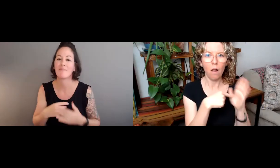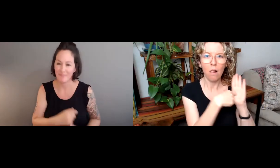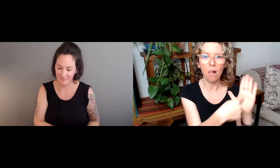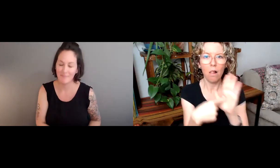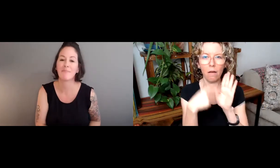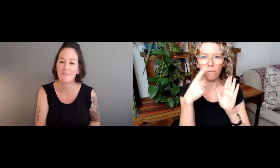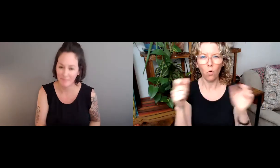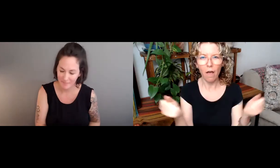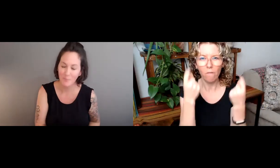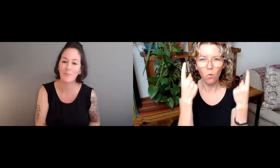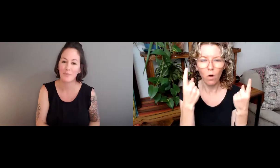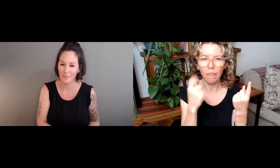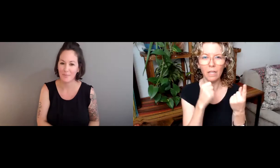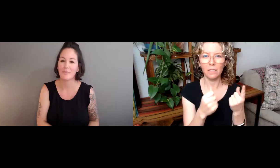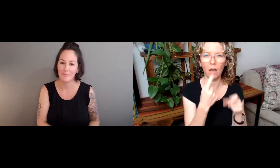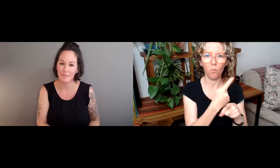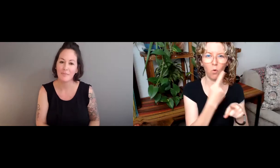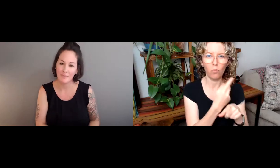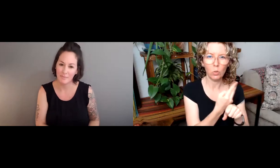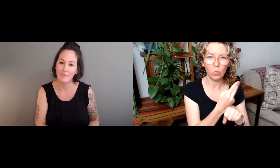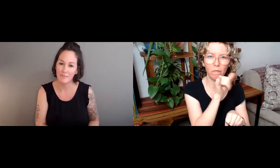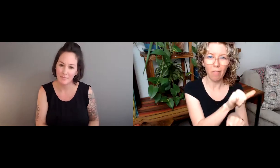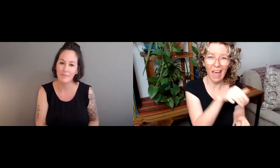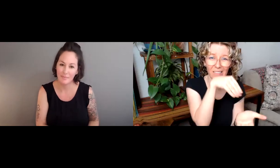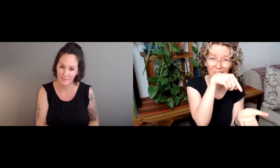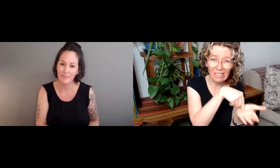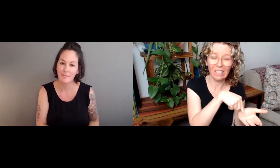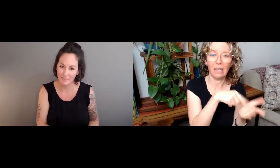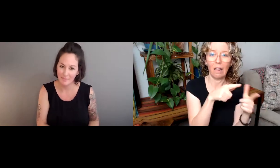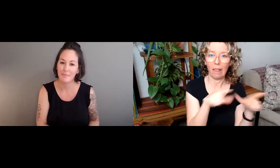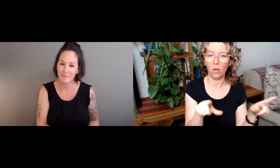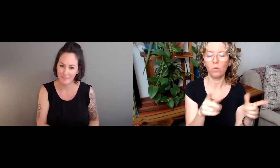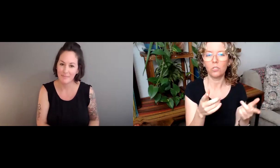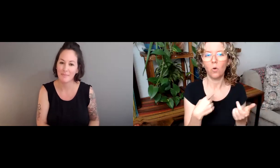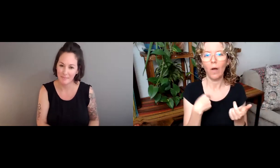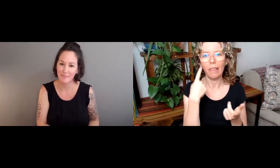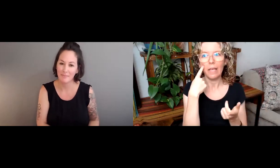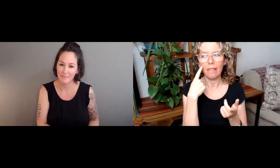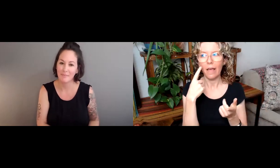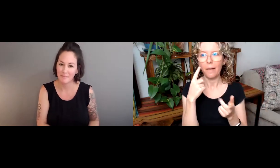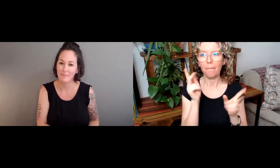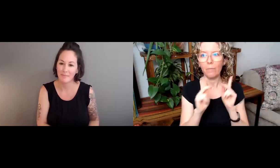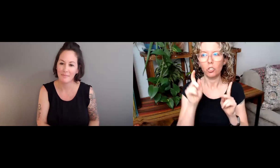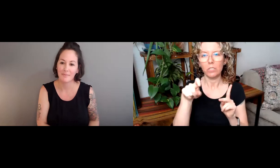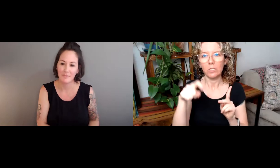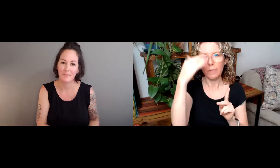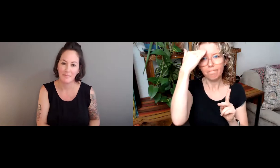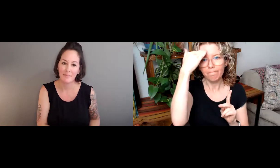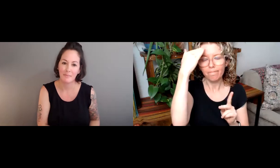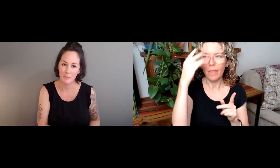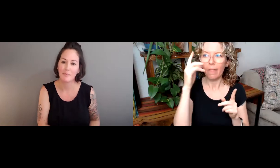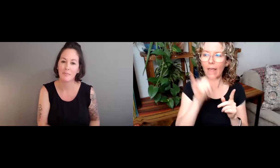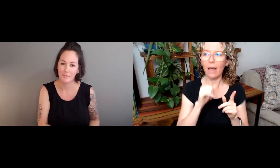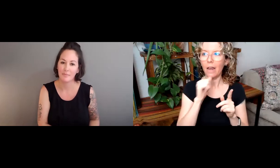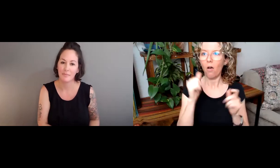with some of the resources they have because they don't necessarily want certain forms of documentation used for all